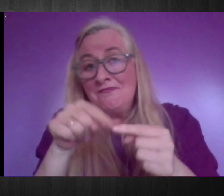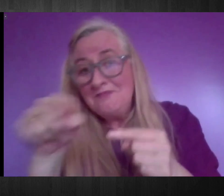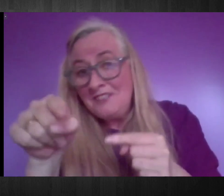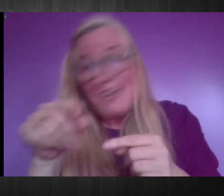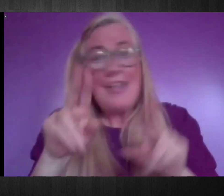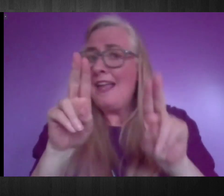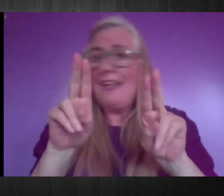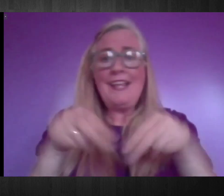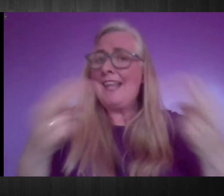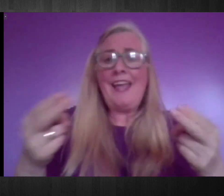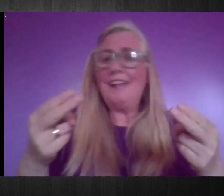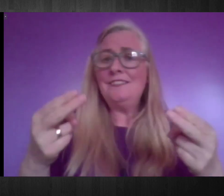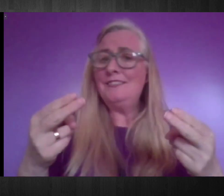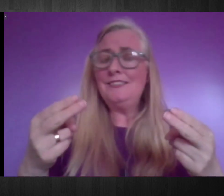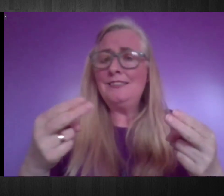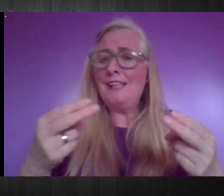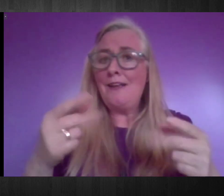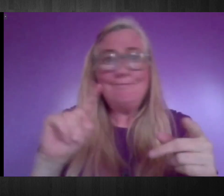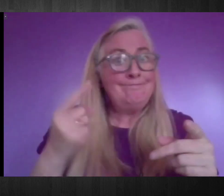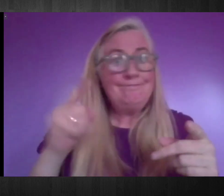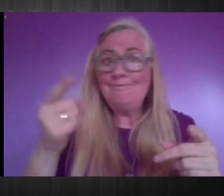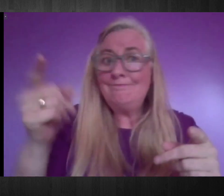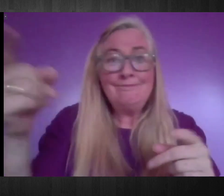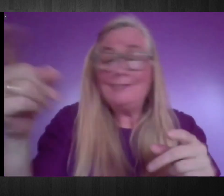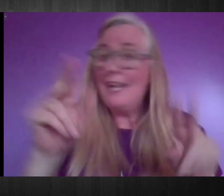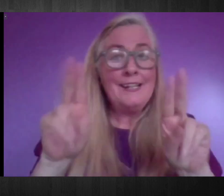far away, you know.